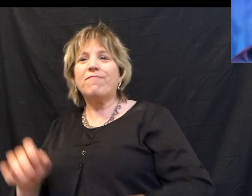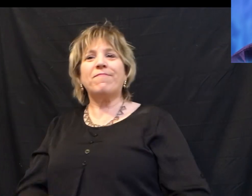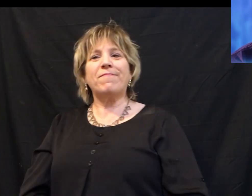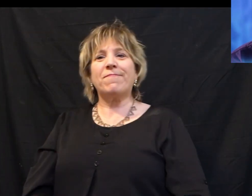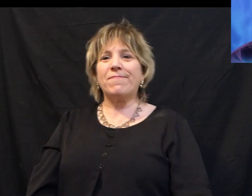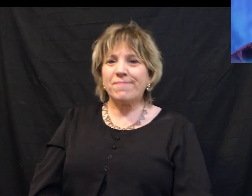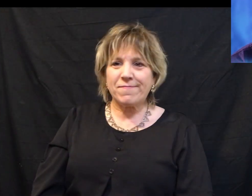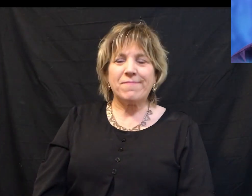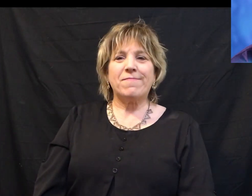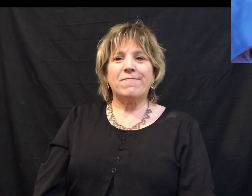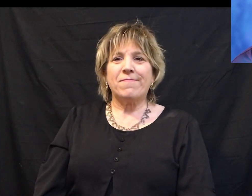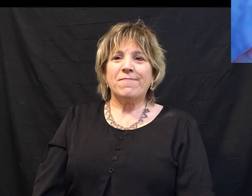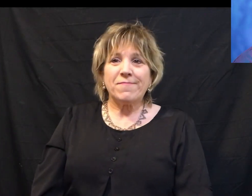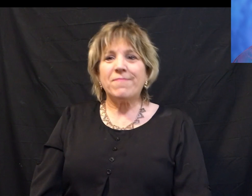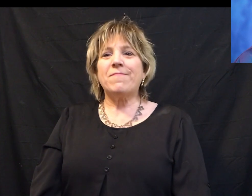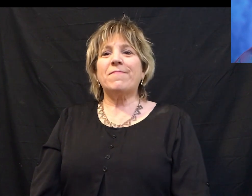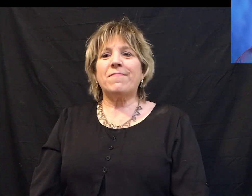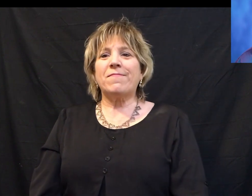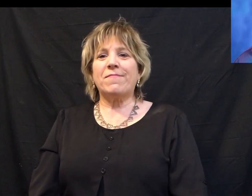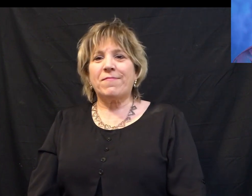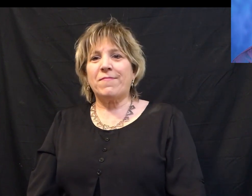The blood of Jesus